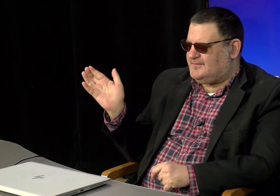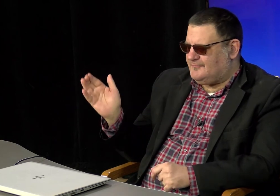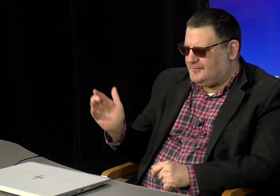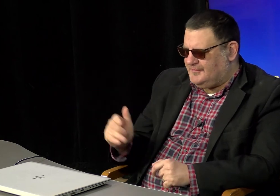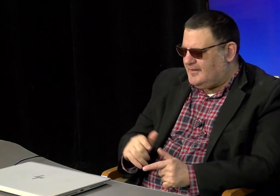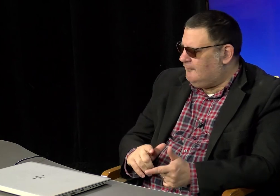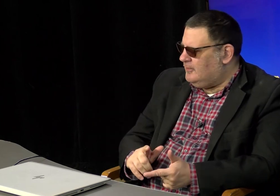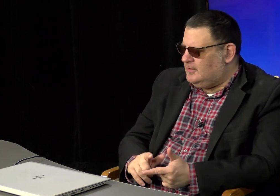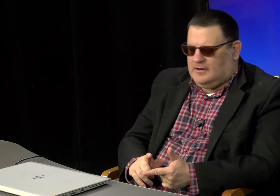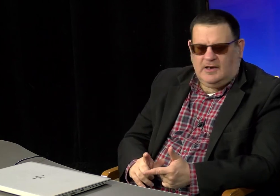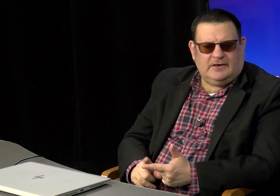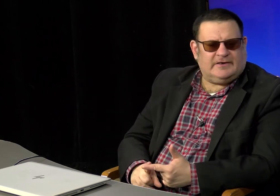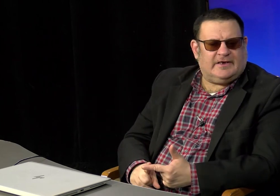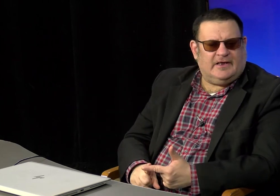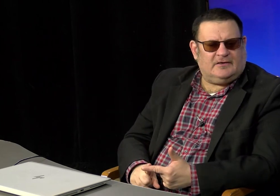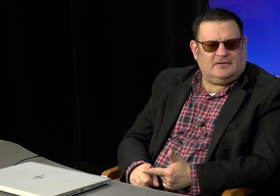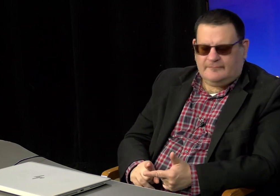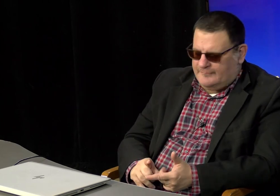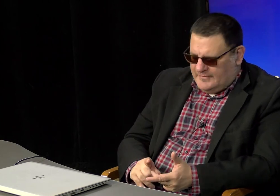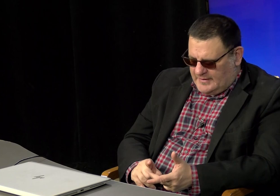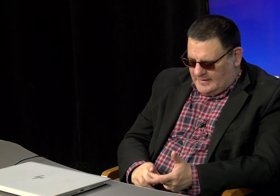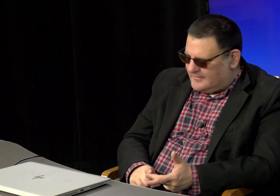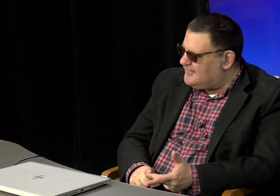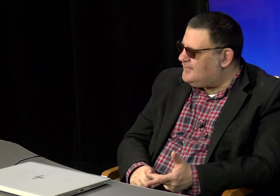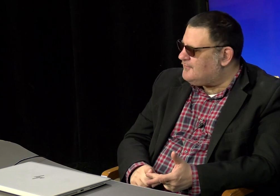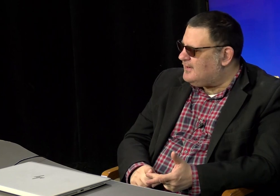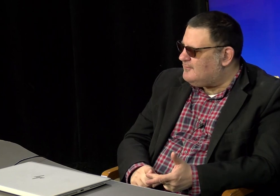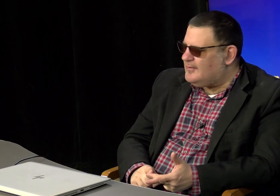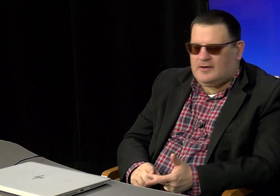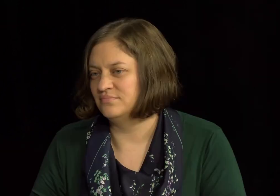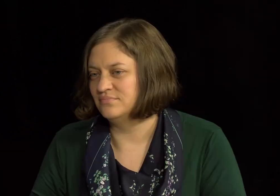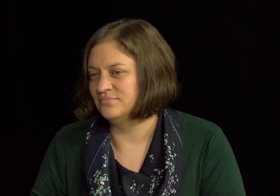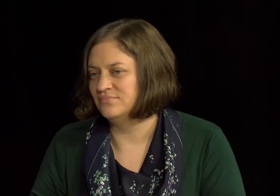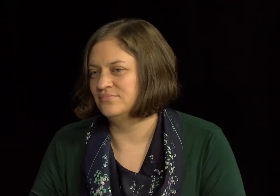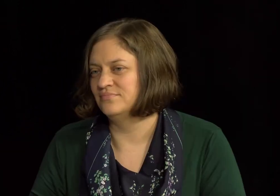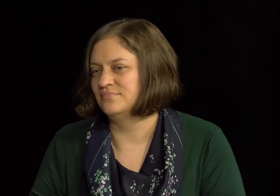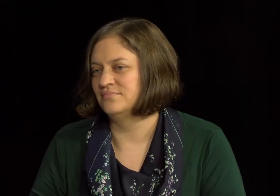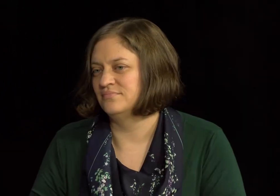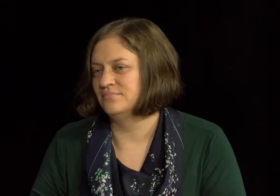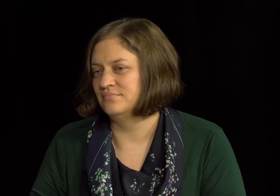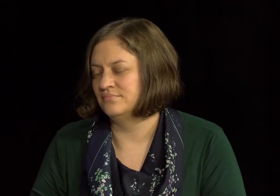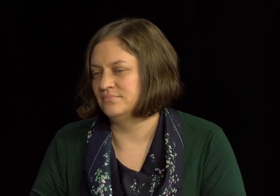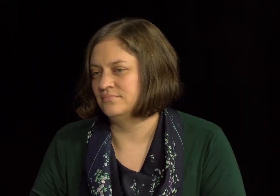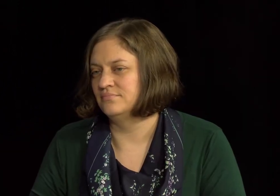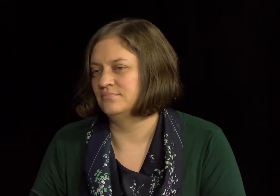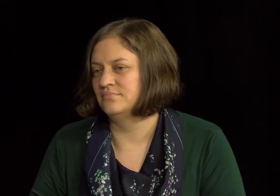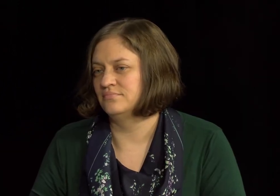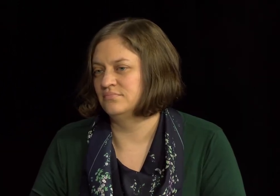for the deaf. Helen Keller, Alexander Graham Bell, and others. Go ahead.